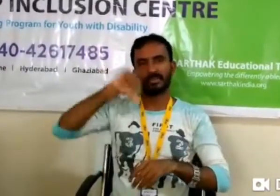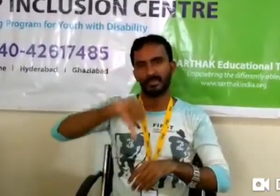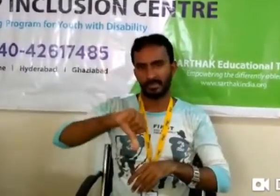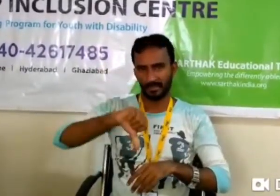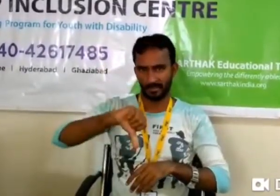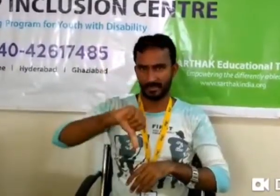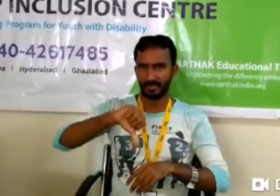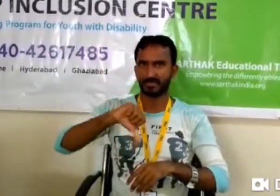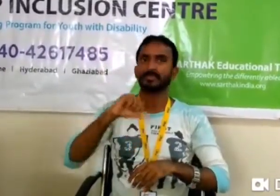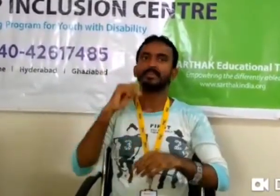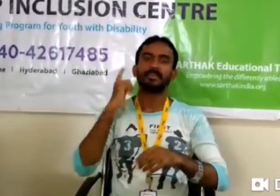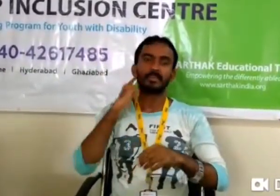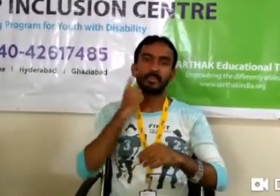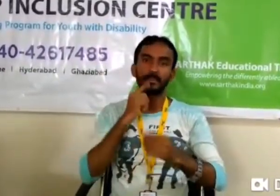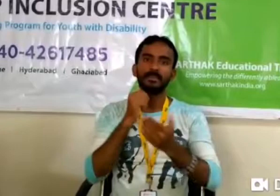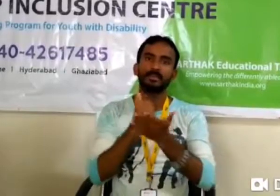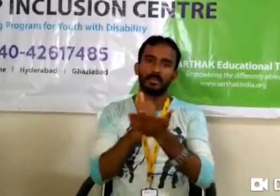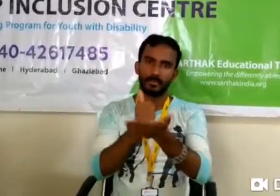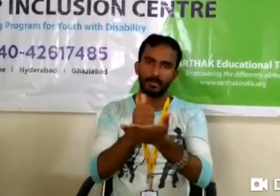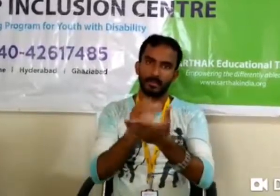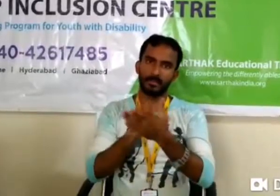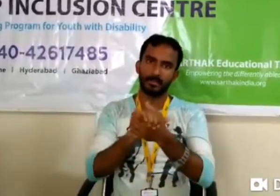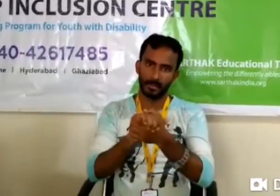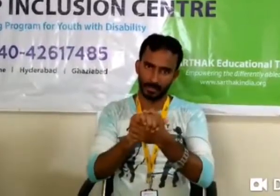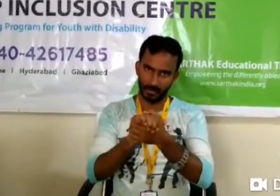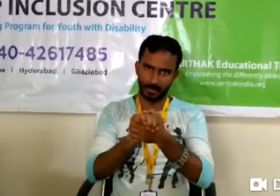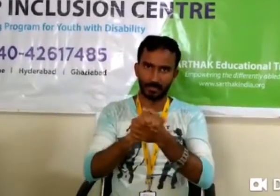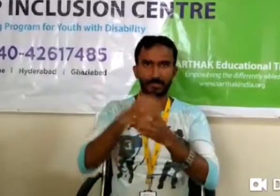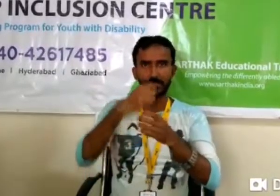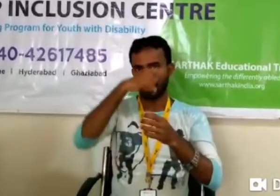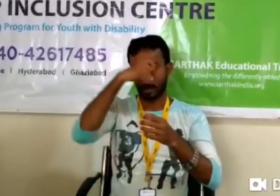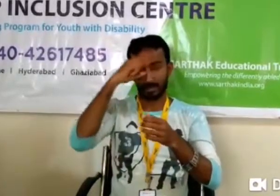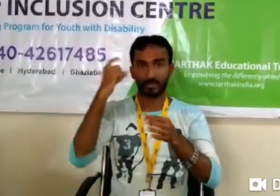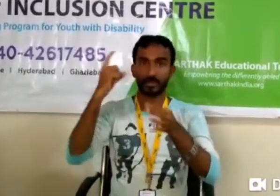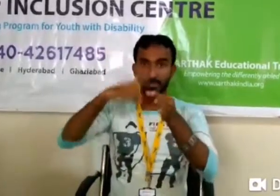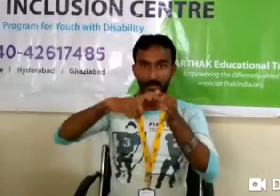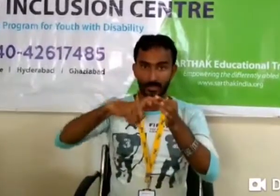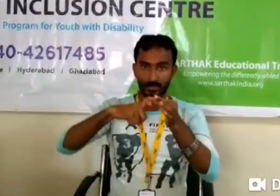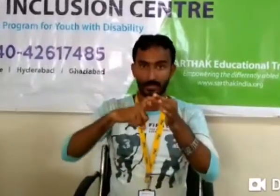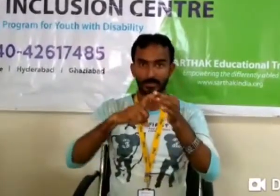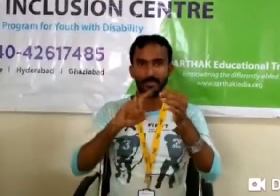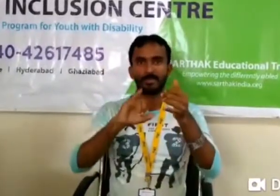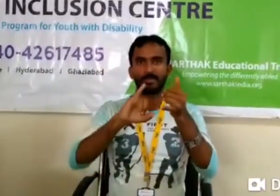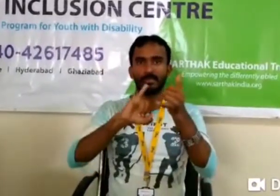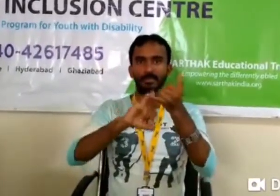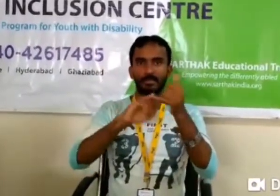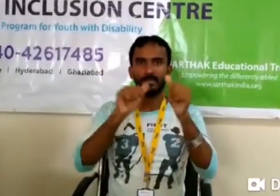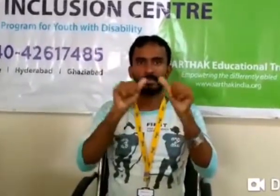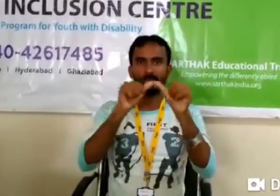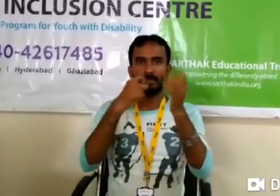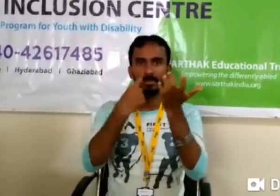I searched for a job but I didn't get anywhere. My friend helped me to join in